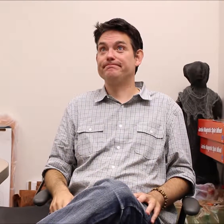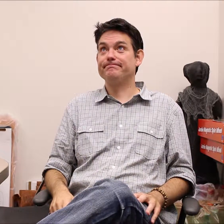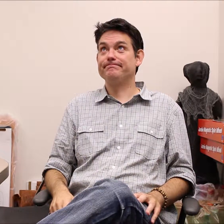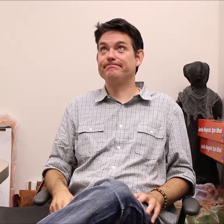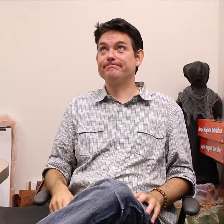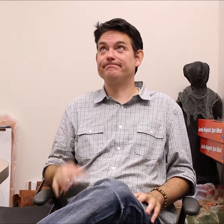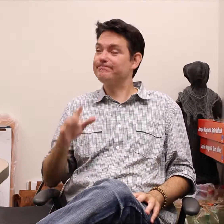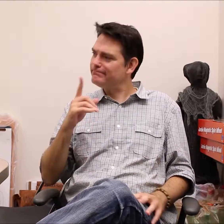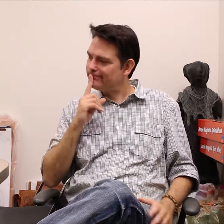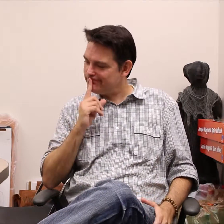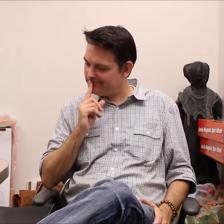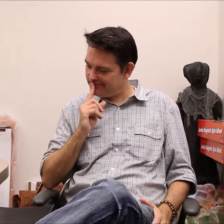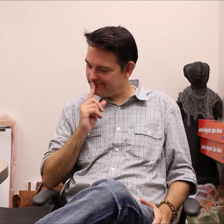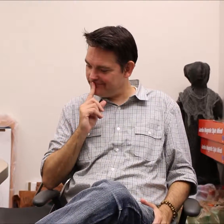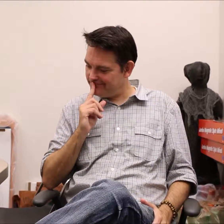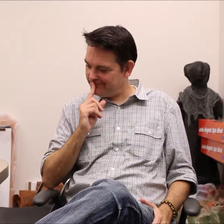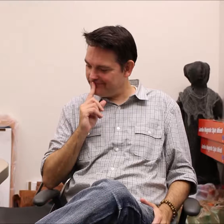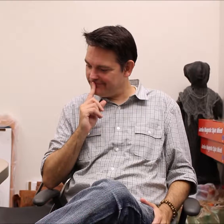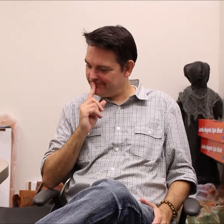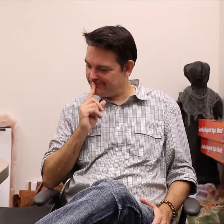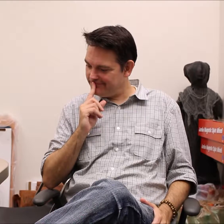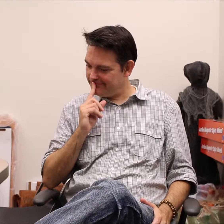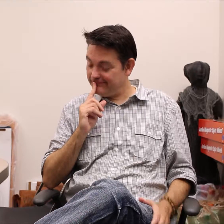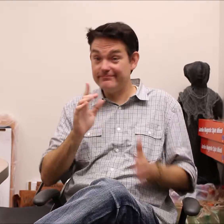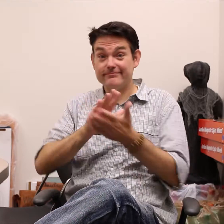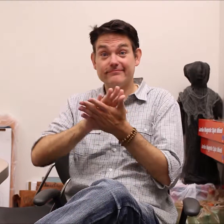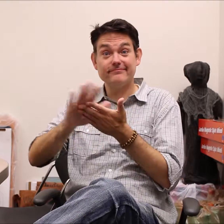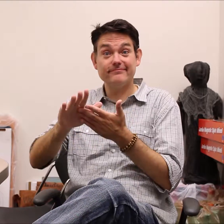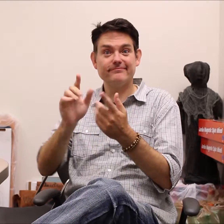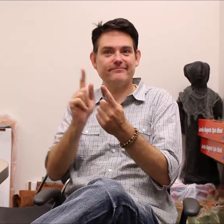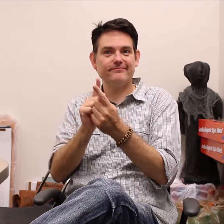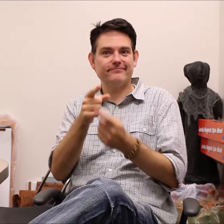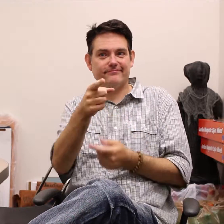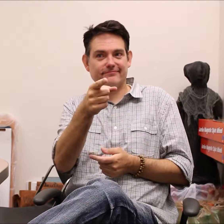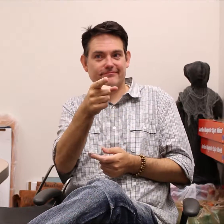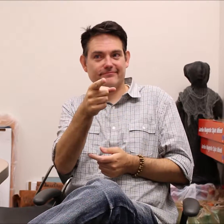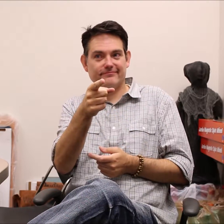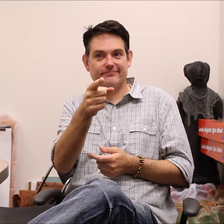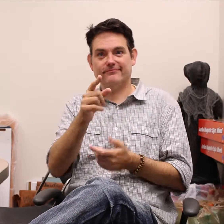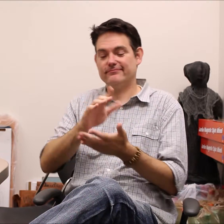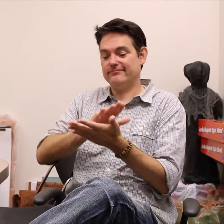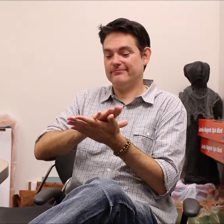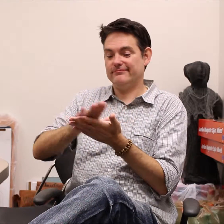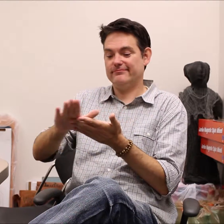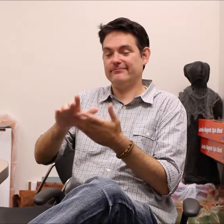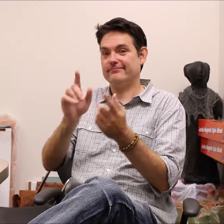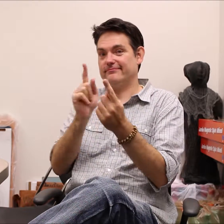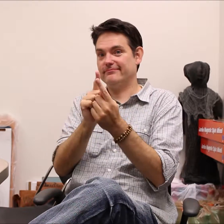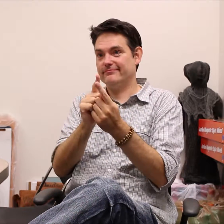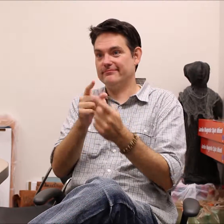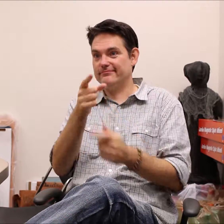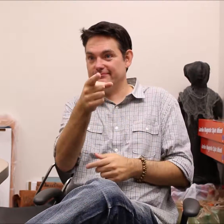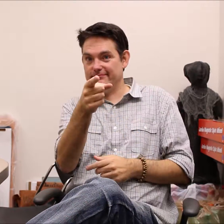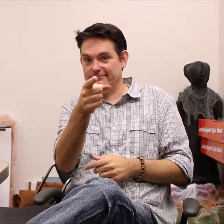Another one is, hmm, nice to meet you. Nice to meet you.